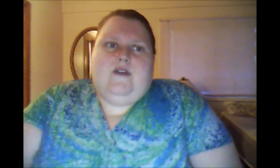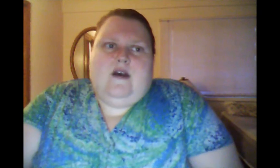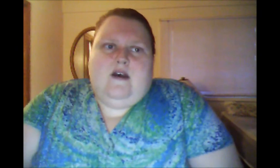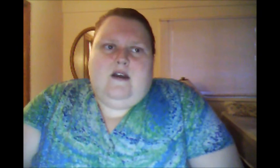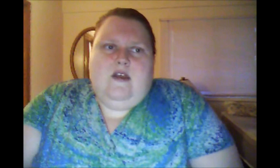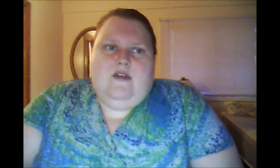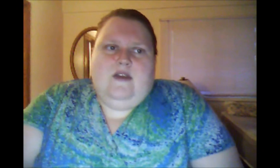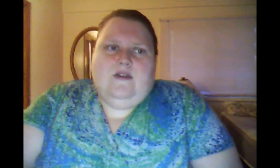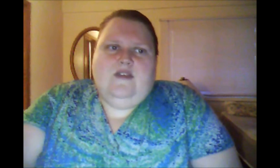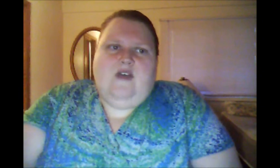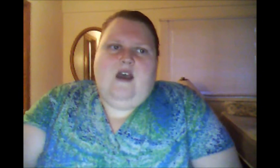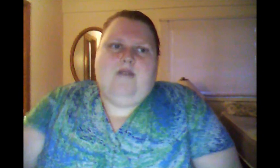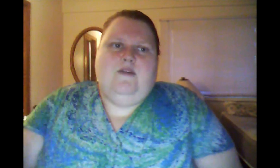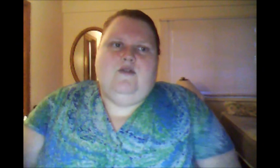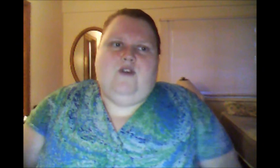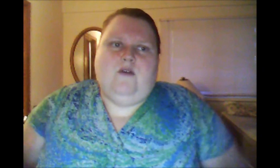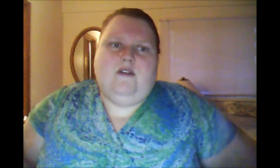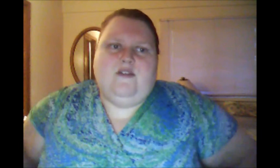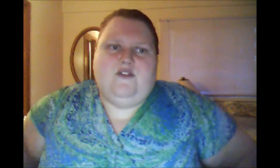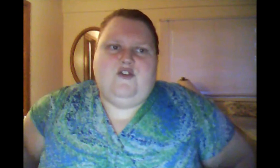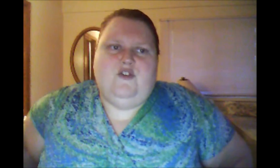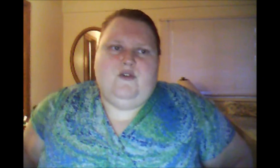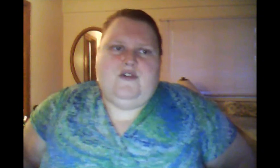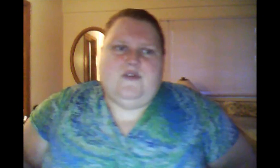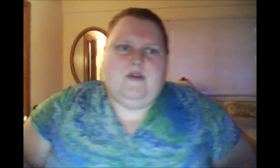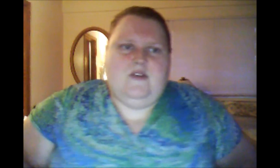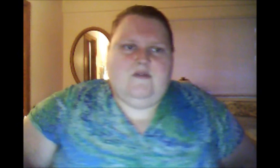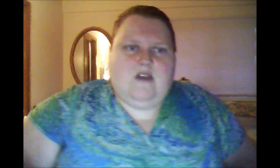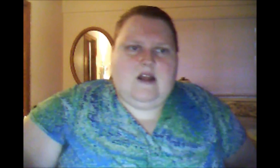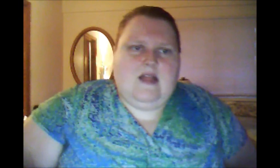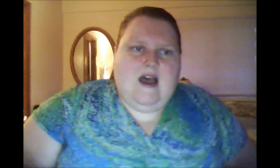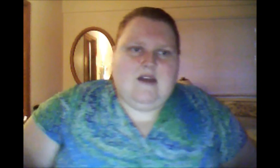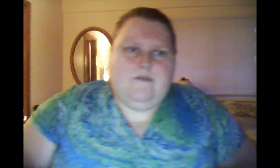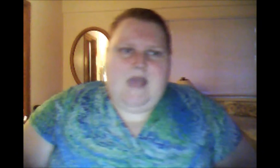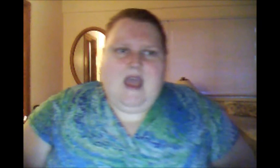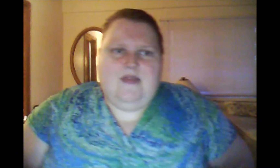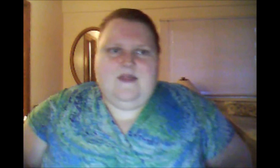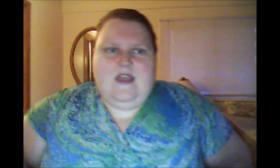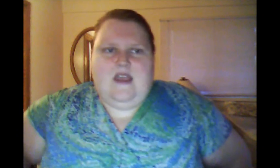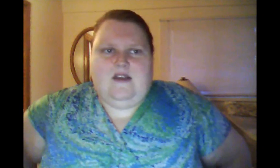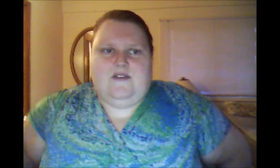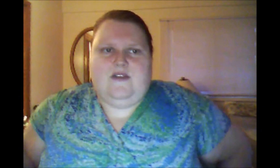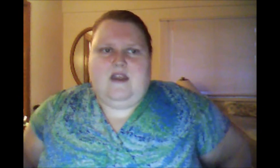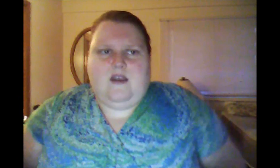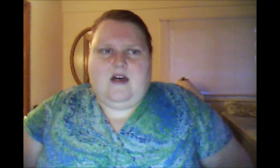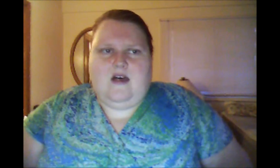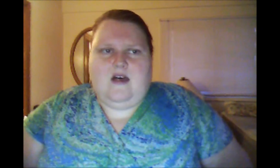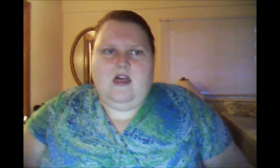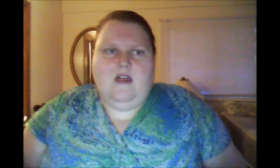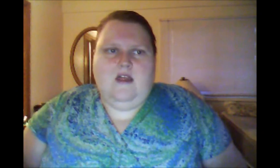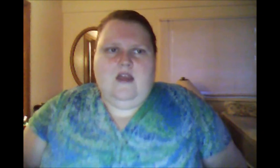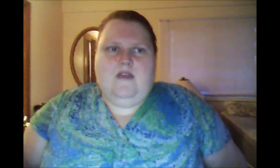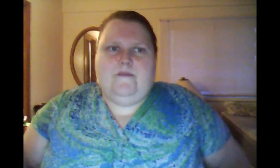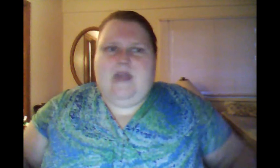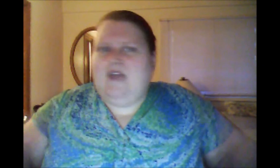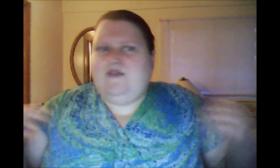And the only time you don't get to choose is when you've done a lot of bad things like mass